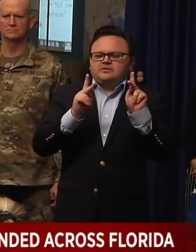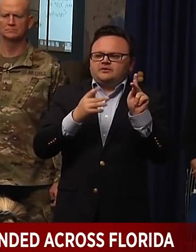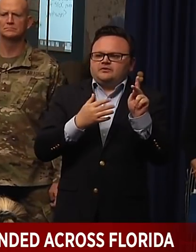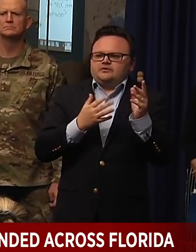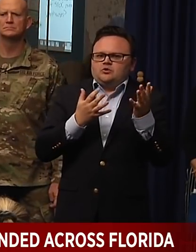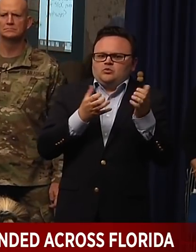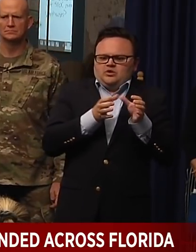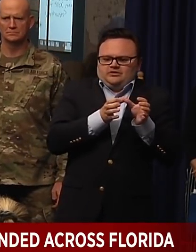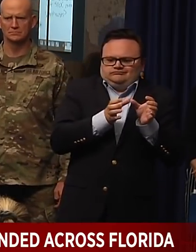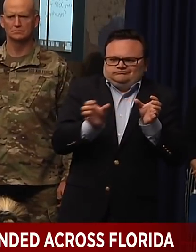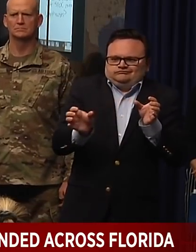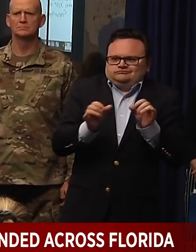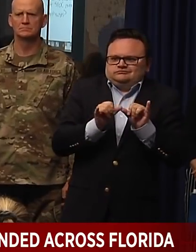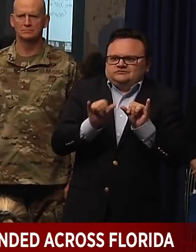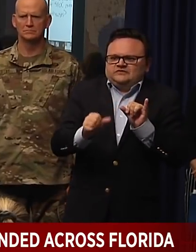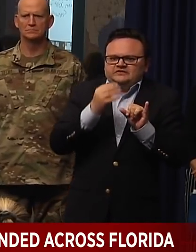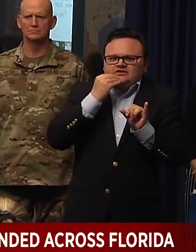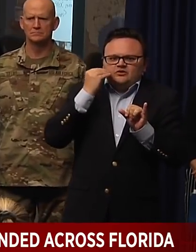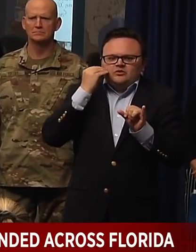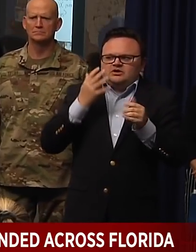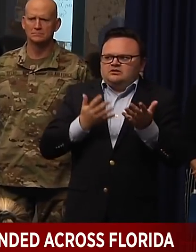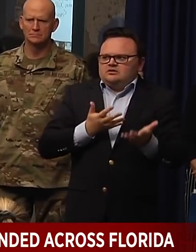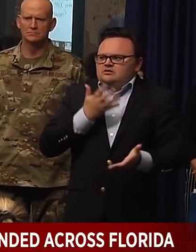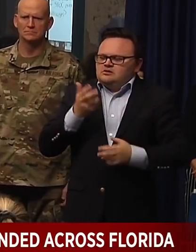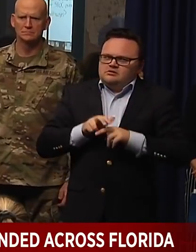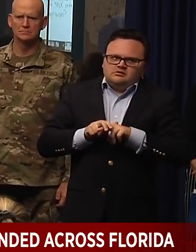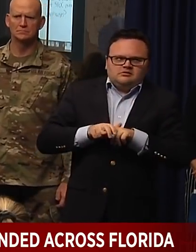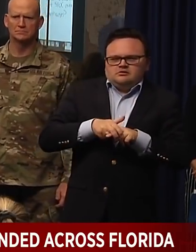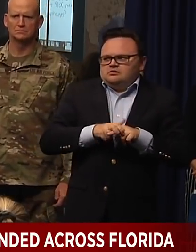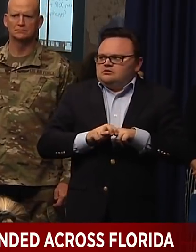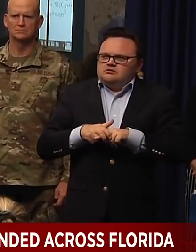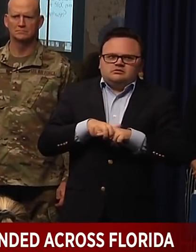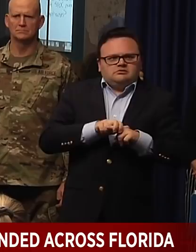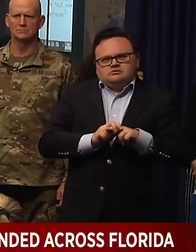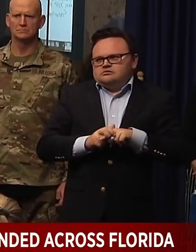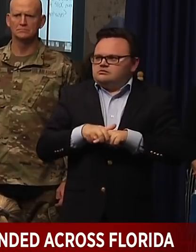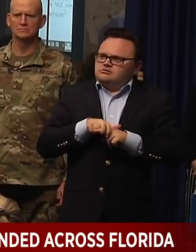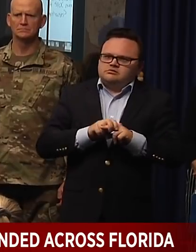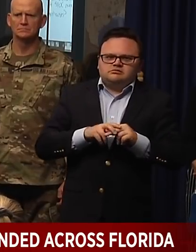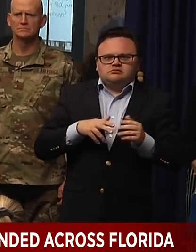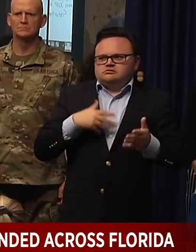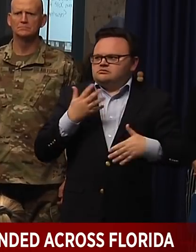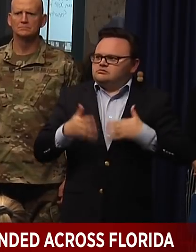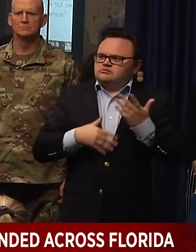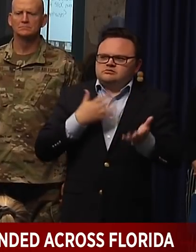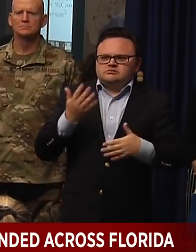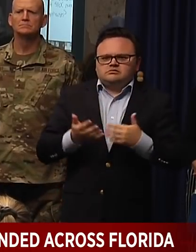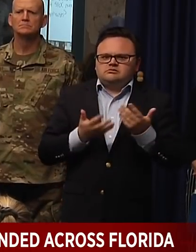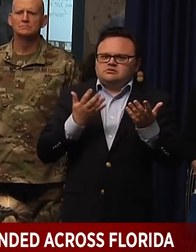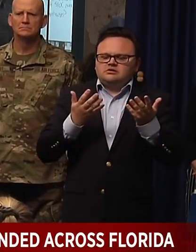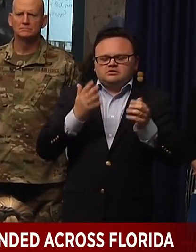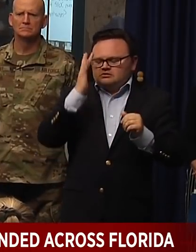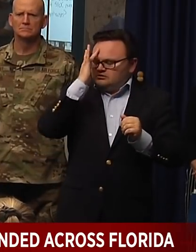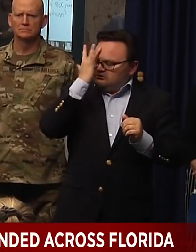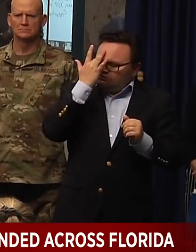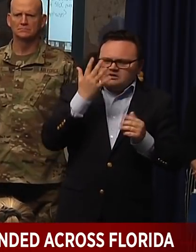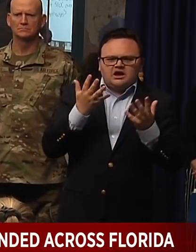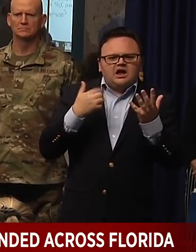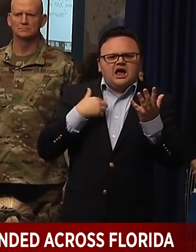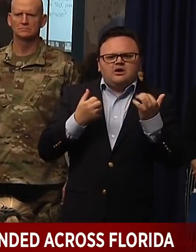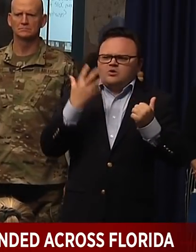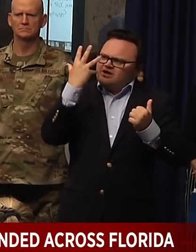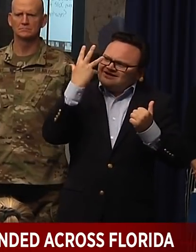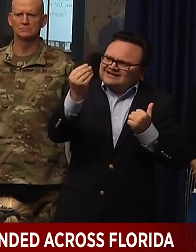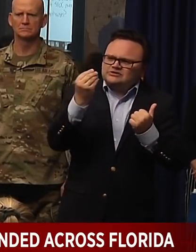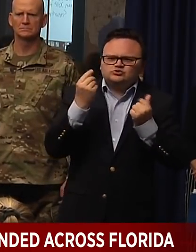for forever. And after a while, they'll, you know, start to get just too tired of this. How